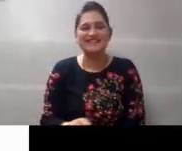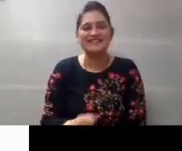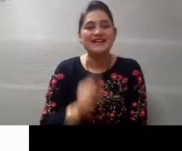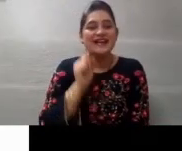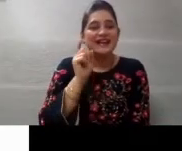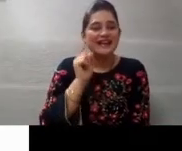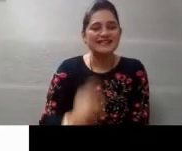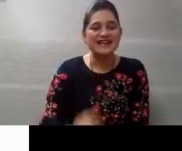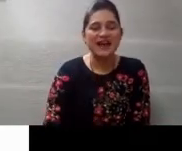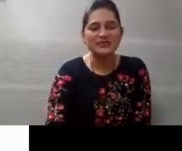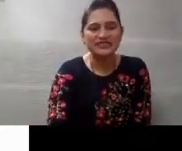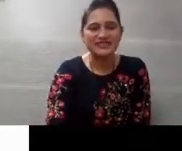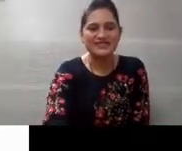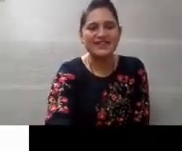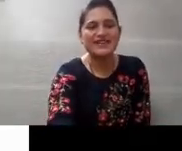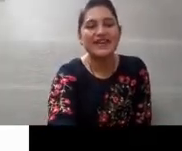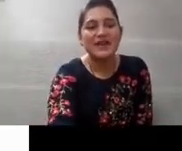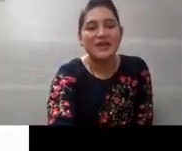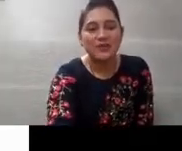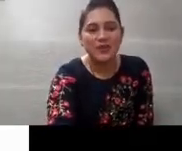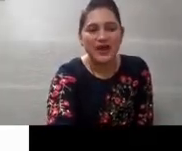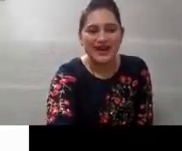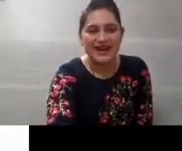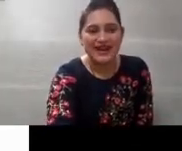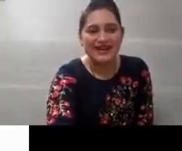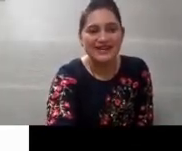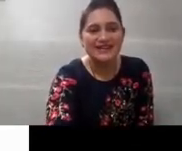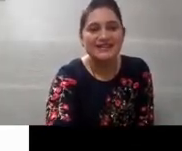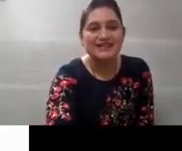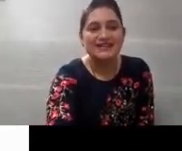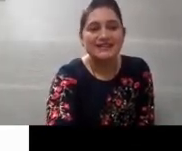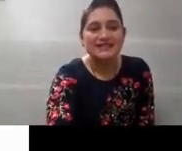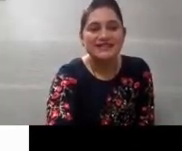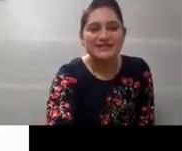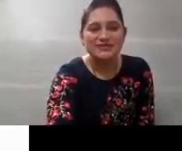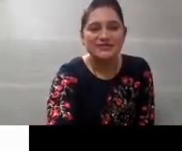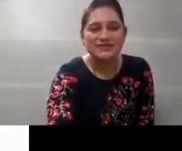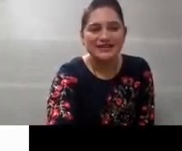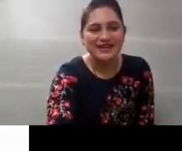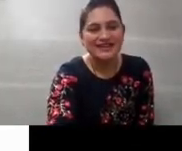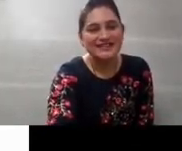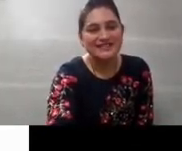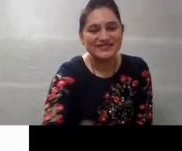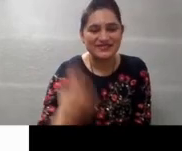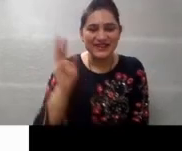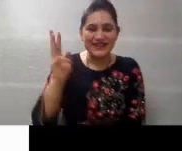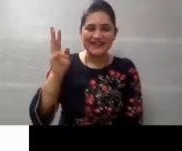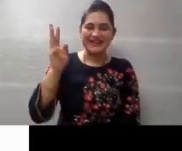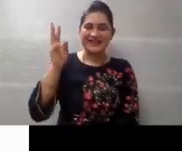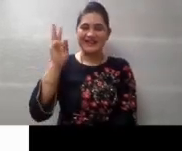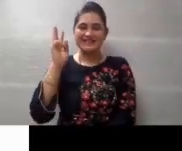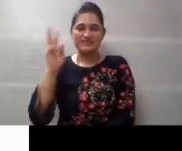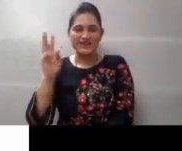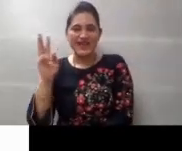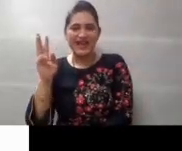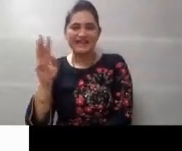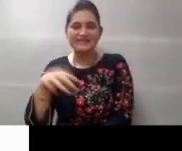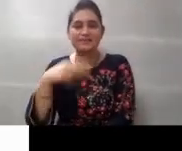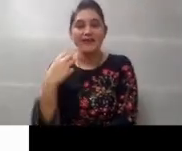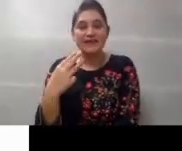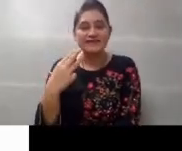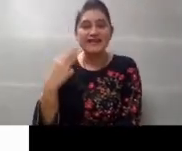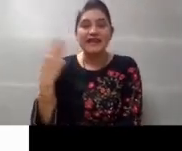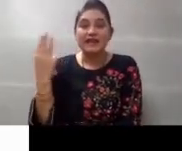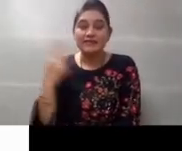color. Let's count, children. One, two, three. Yes, three